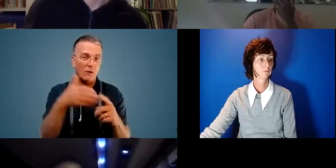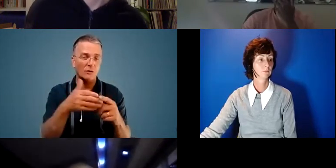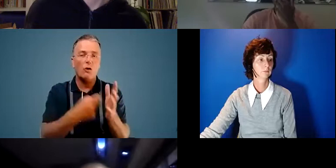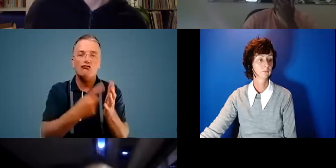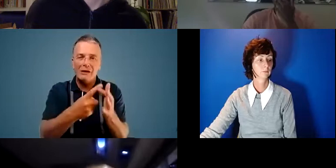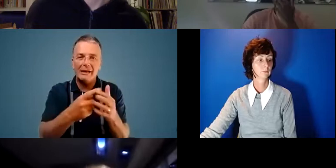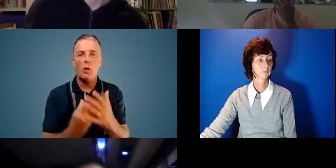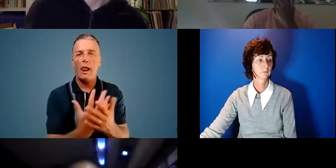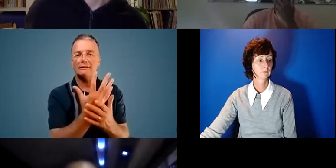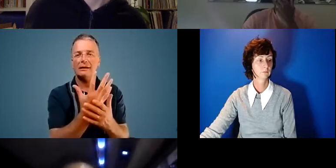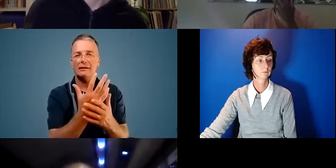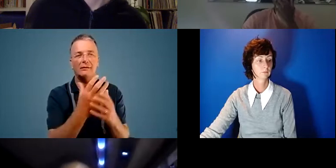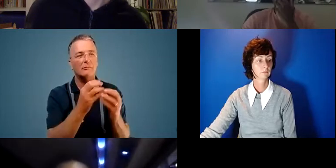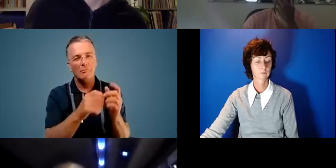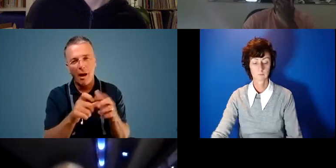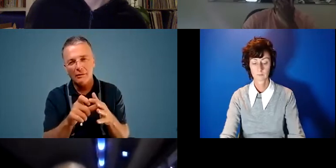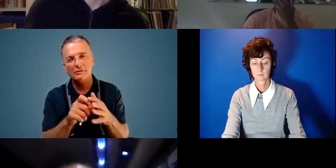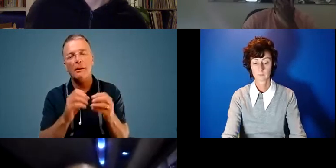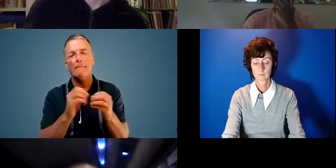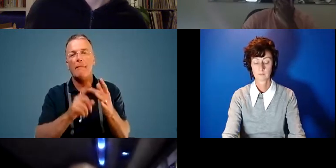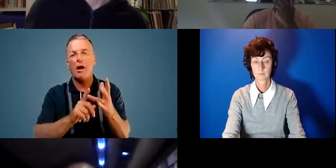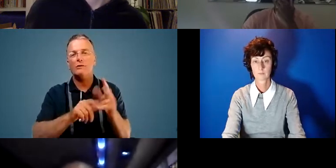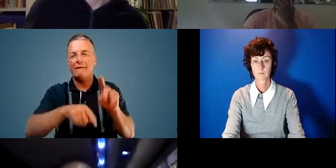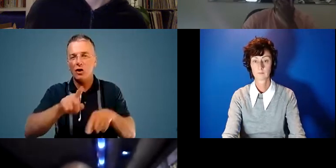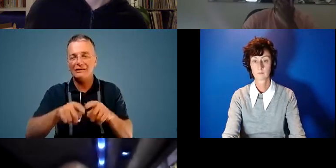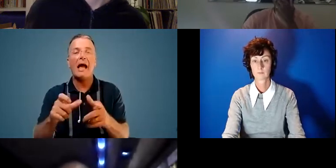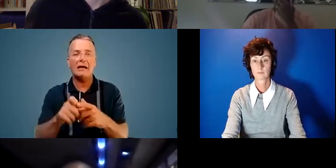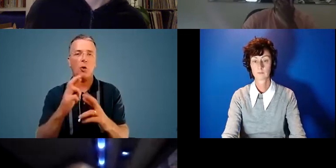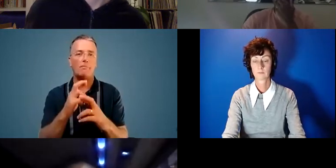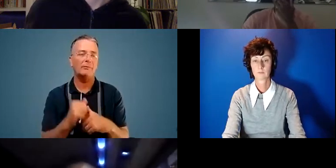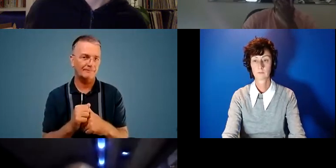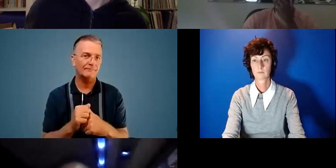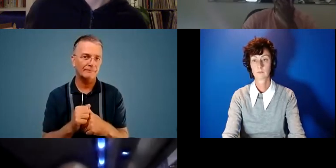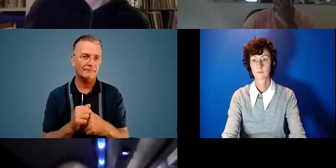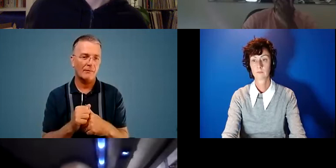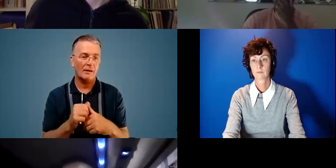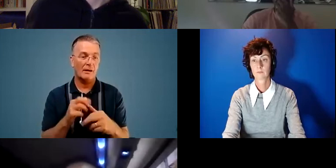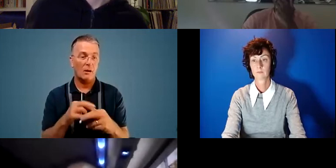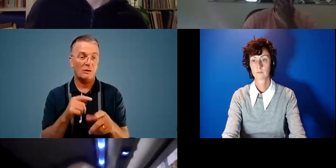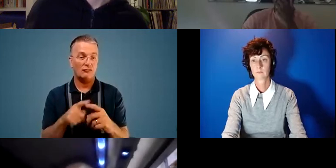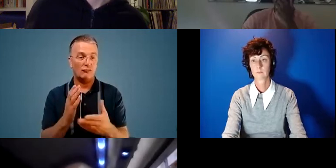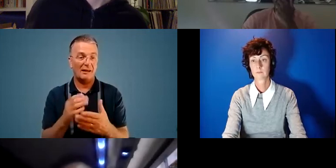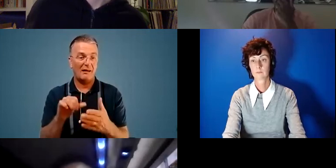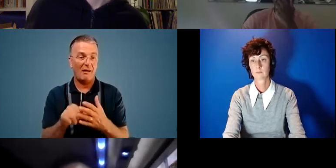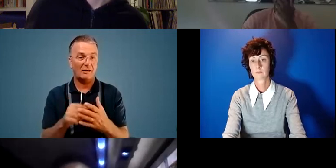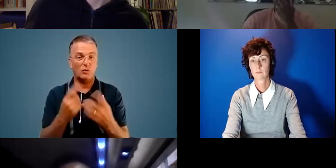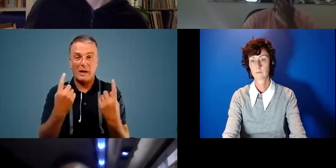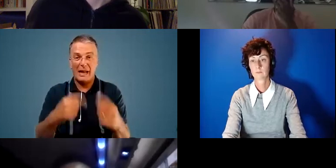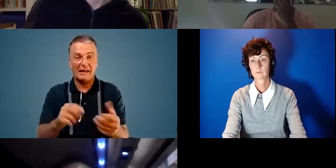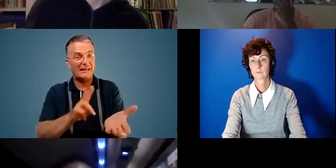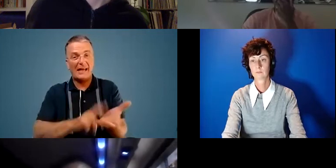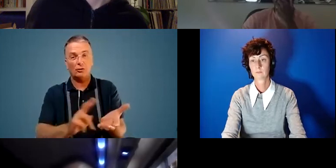bugs biodiversity and hope and i'm going to try really hard to just let nature be the